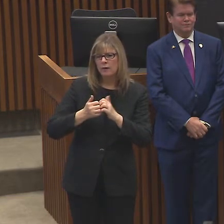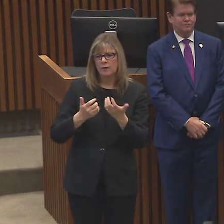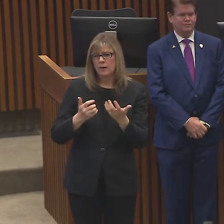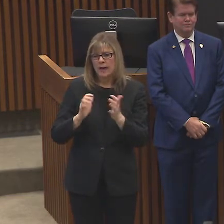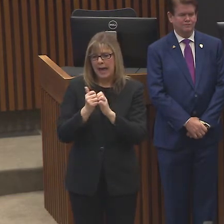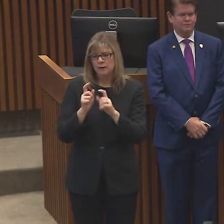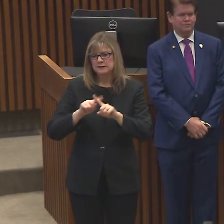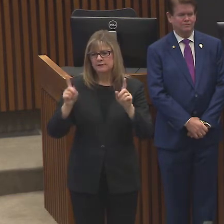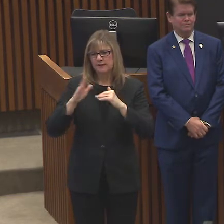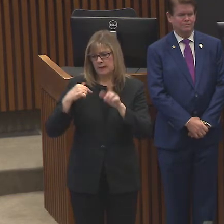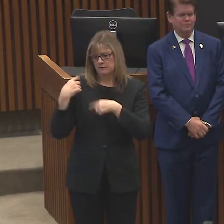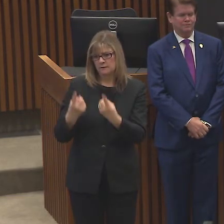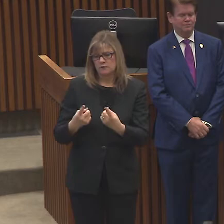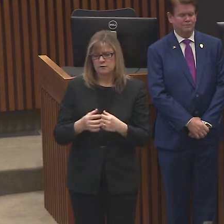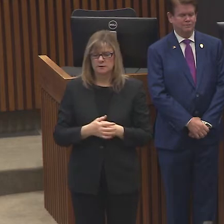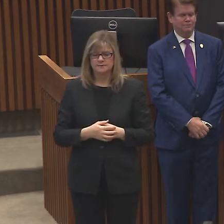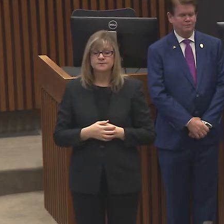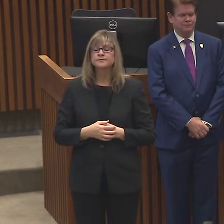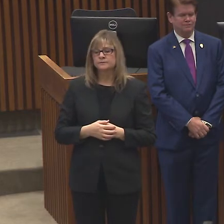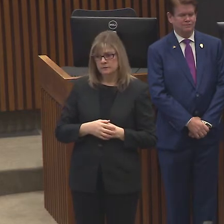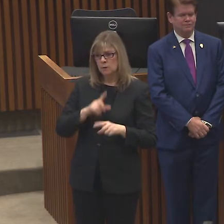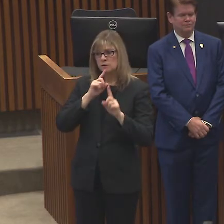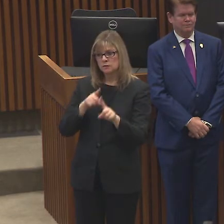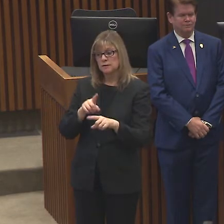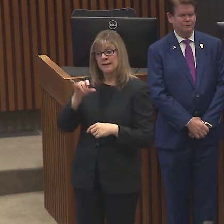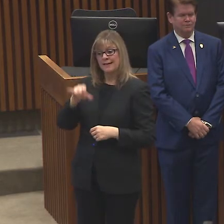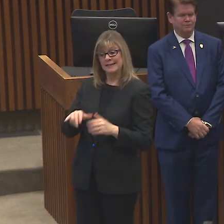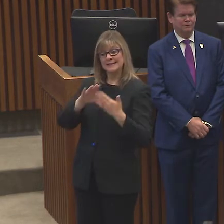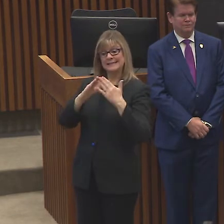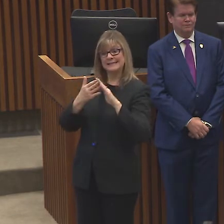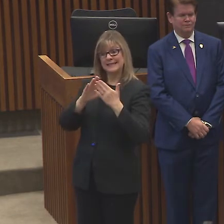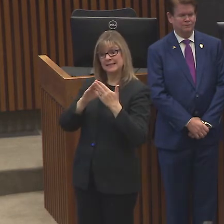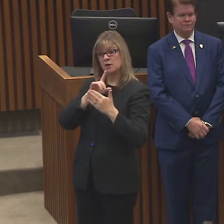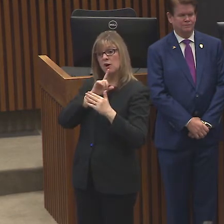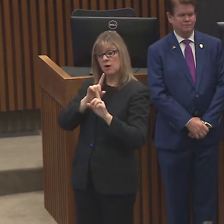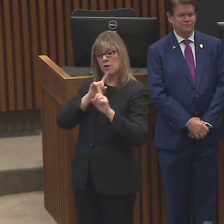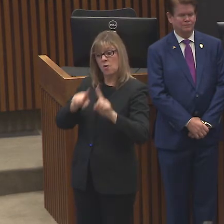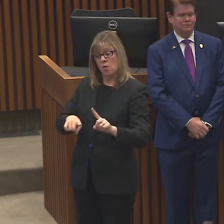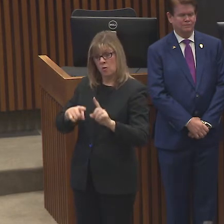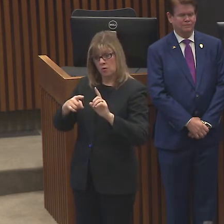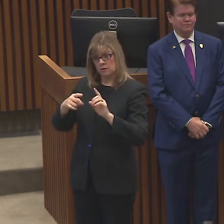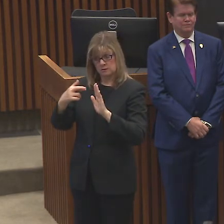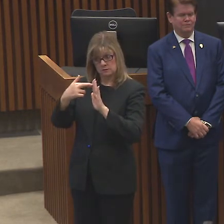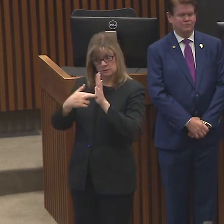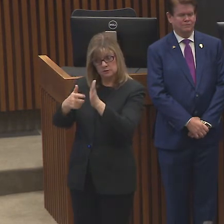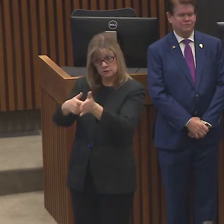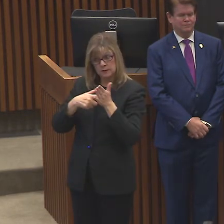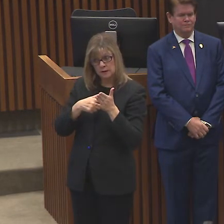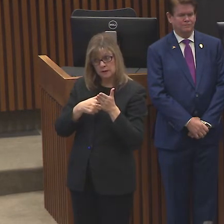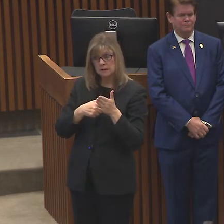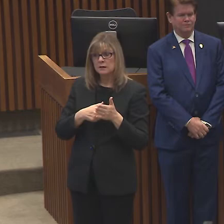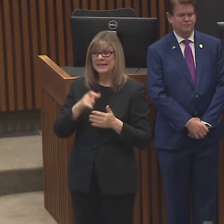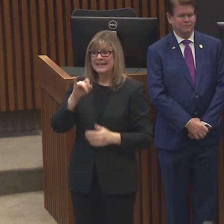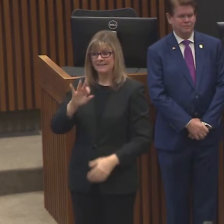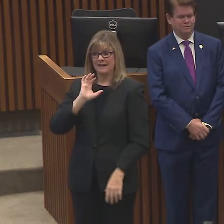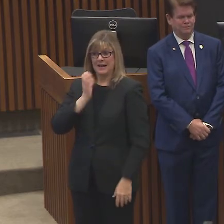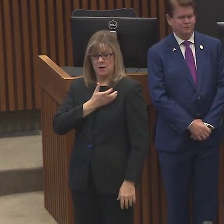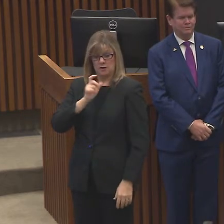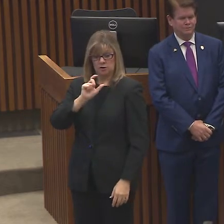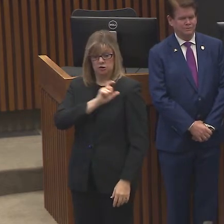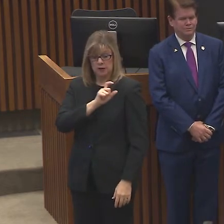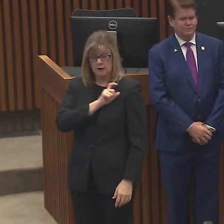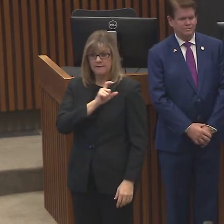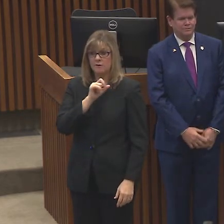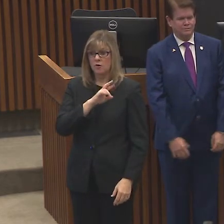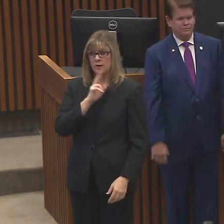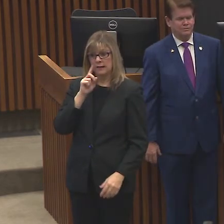talk, but basically it's ordinances through the cities or we'll be going out and we'll be seeing if you know if our sheriff department or anybody's going out and they